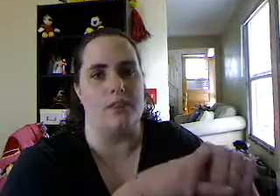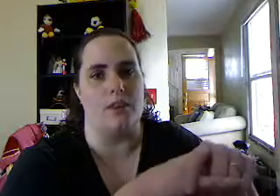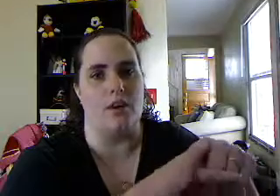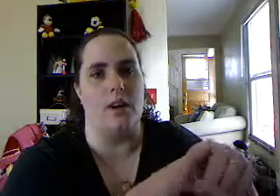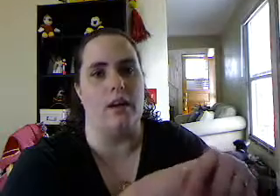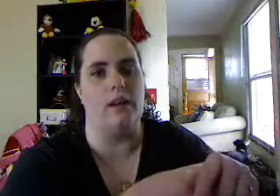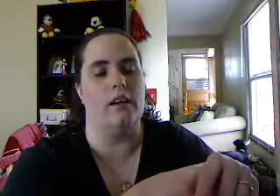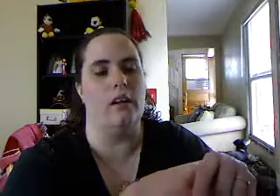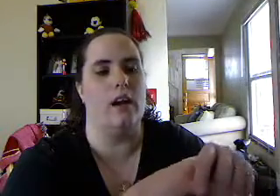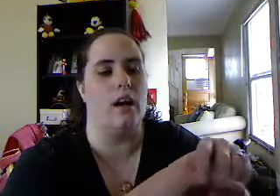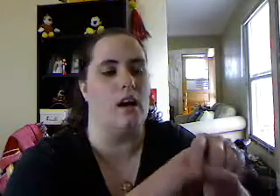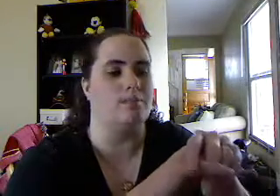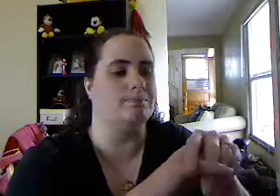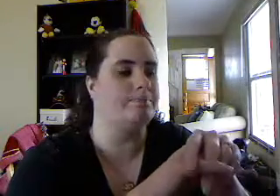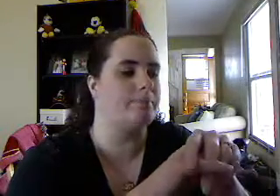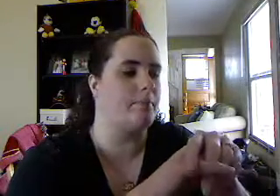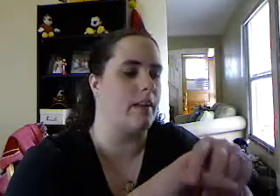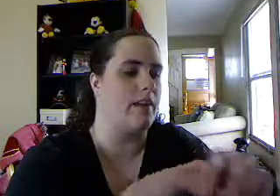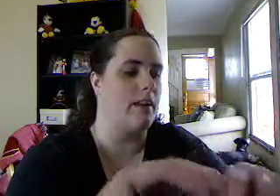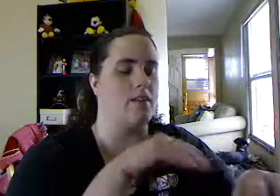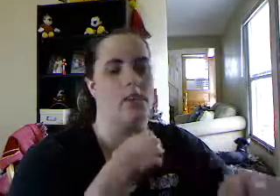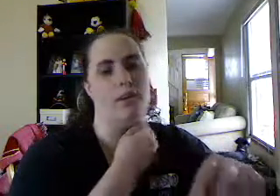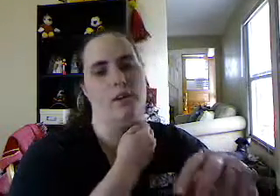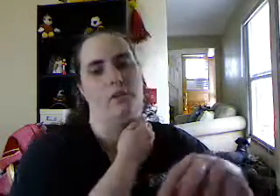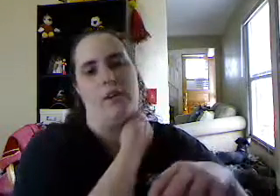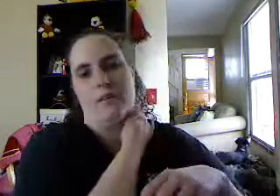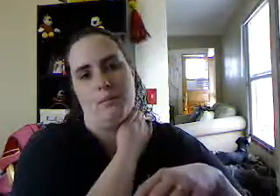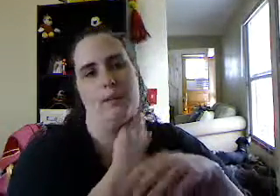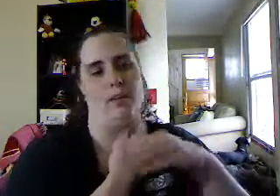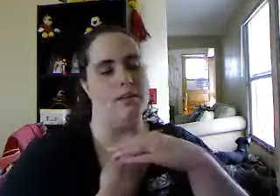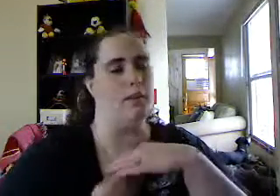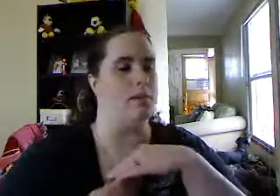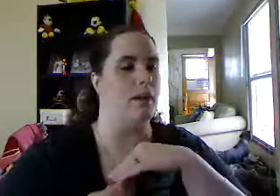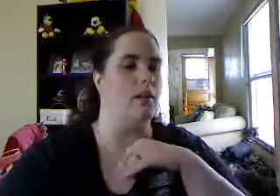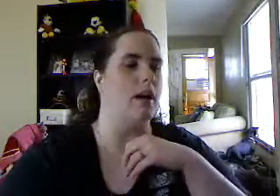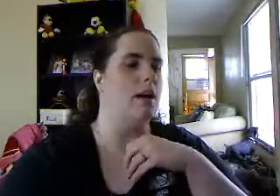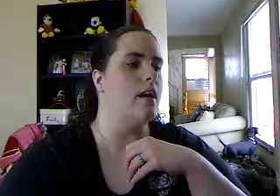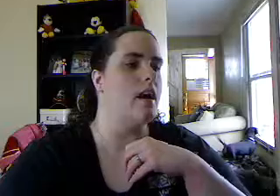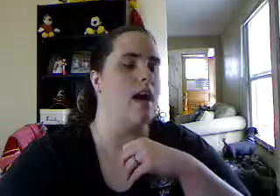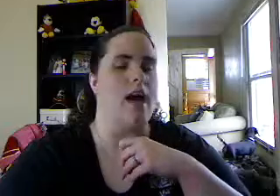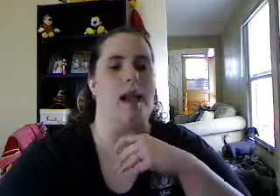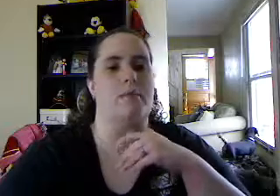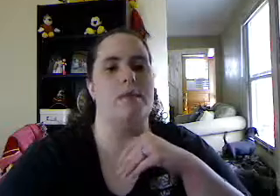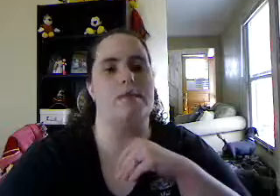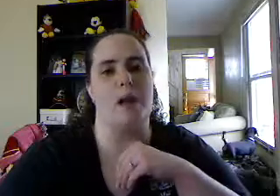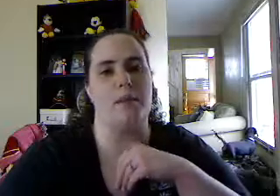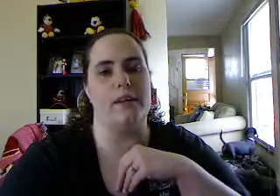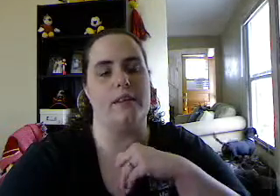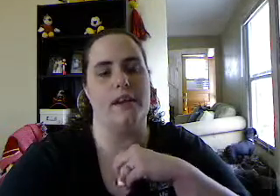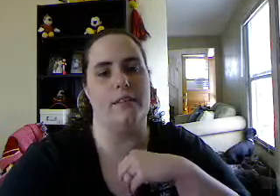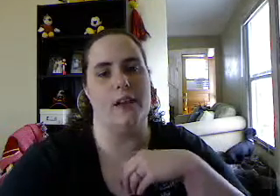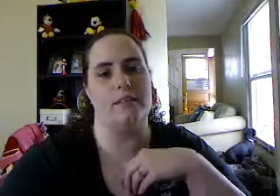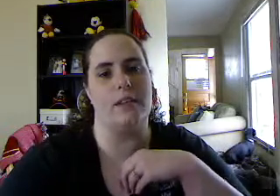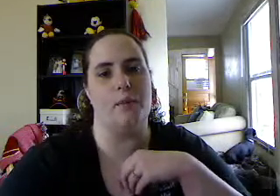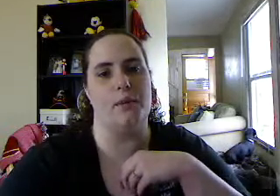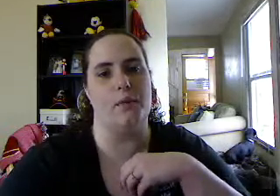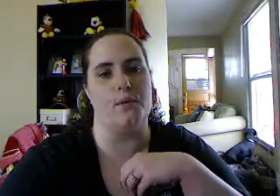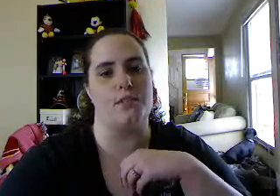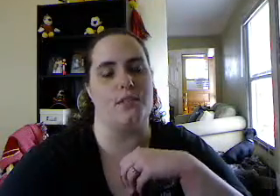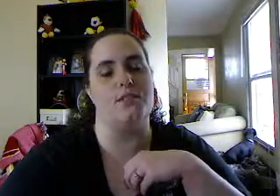into the OR, and they give you, you know, whatever to make you fall asleep in the OR. And I'm going to stop it right there, and then I'll stop with the post, or